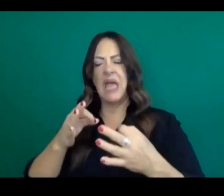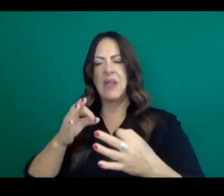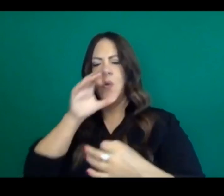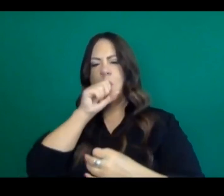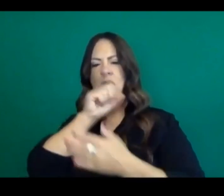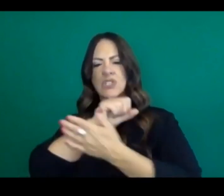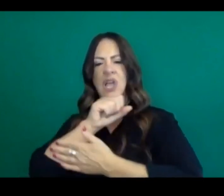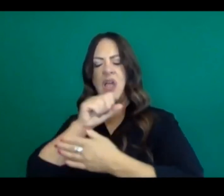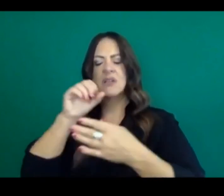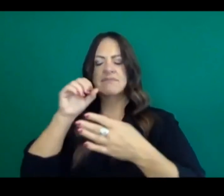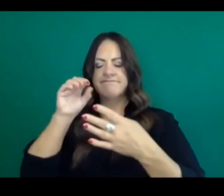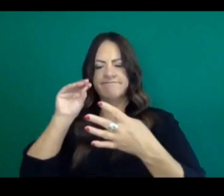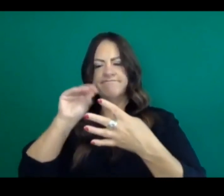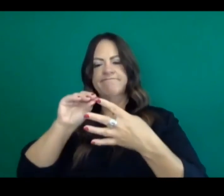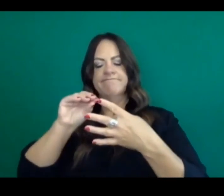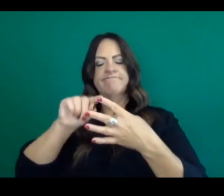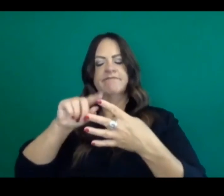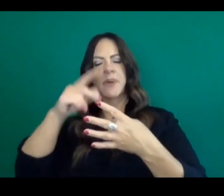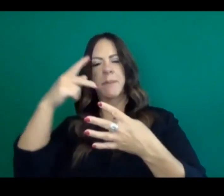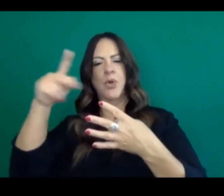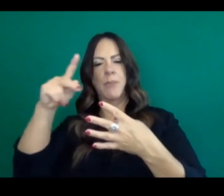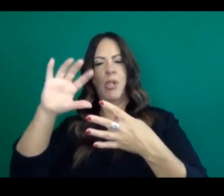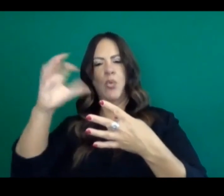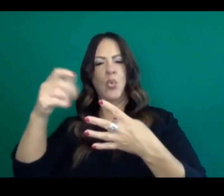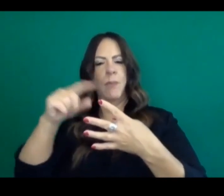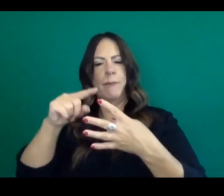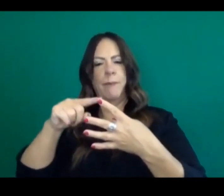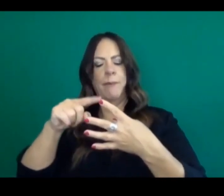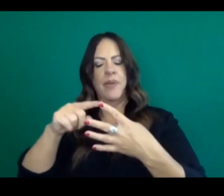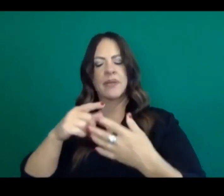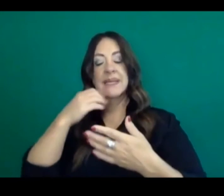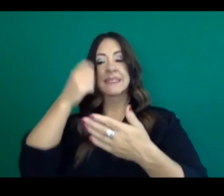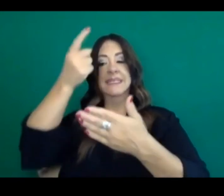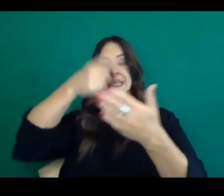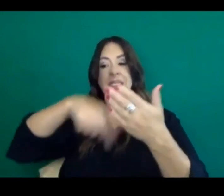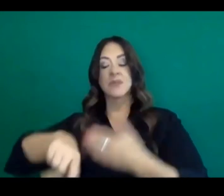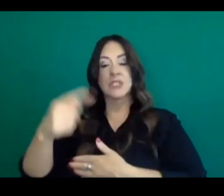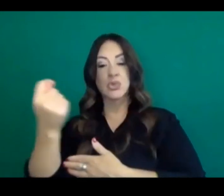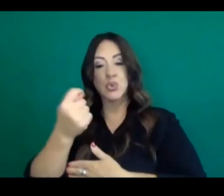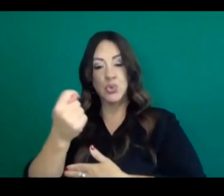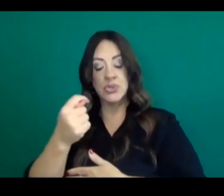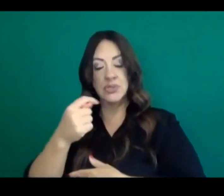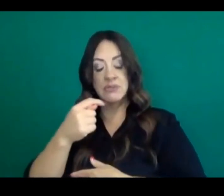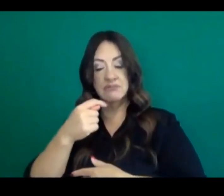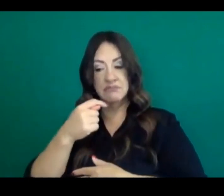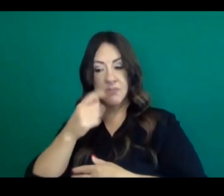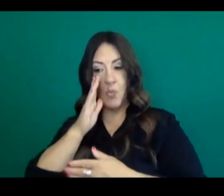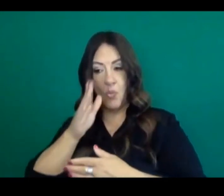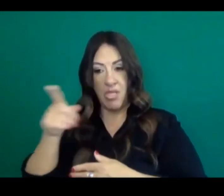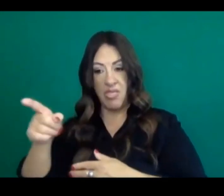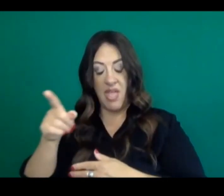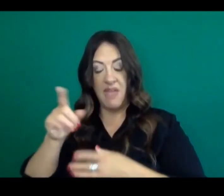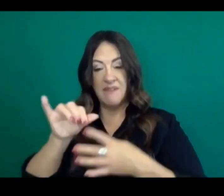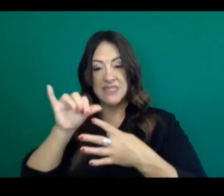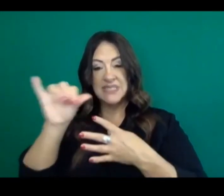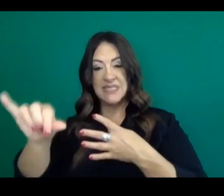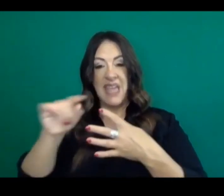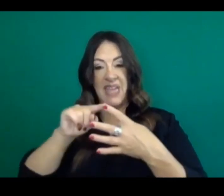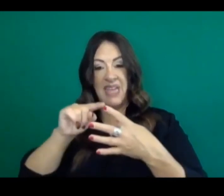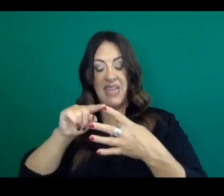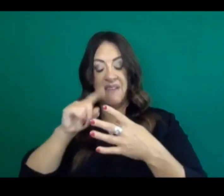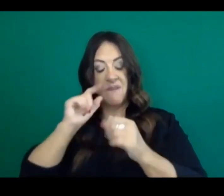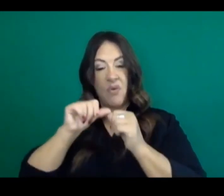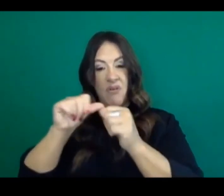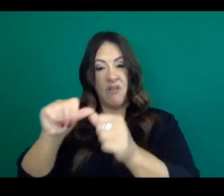you know, in the upcoming assessment next week on Tuesday, is there any chance to move off or will it have to stay there for